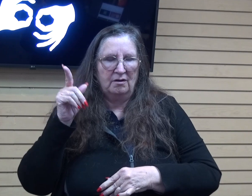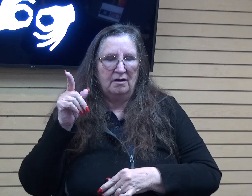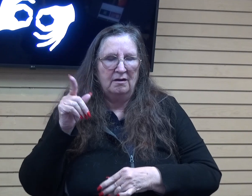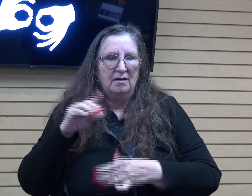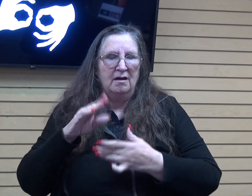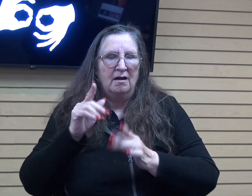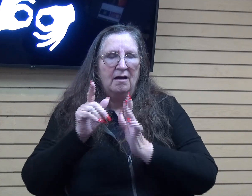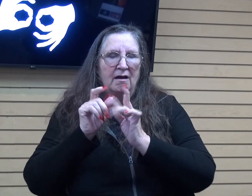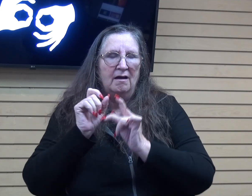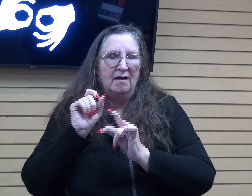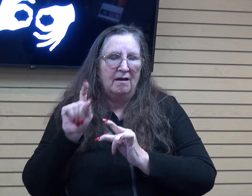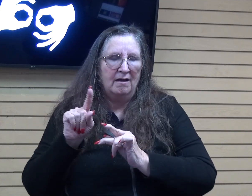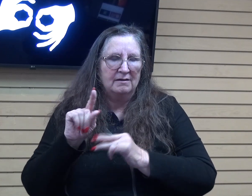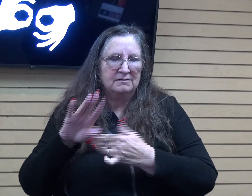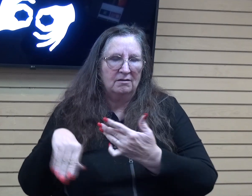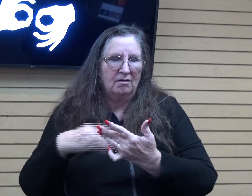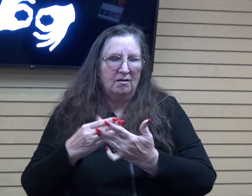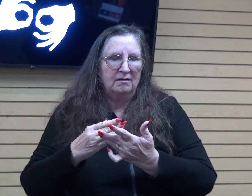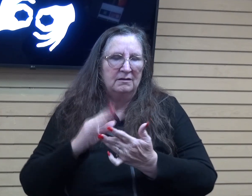your precious name. Amen.